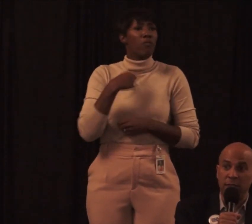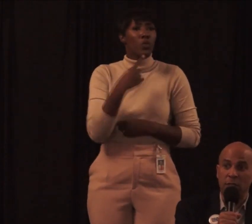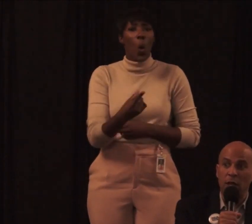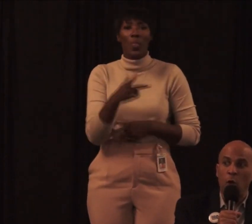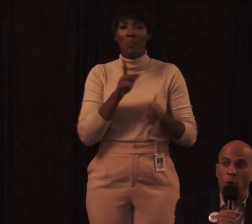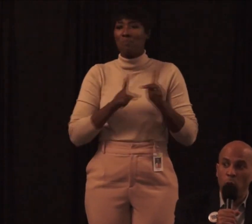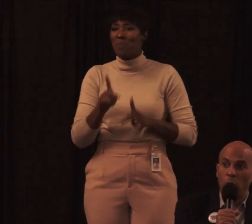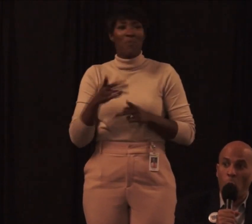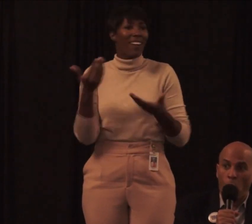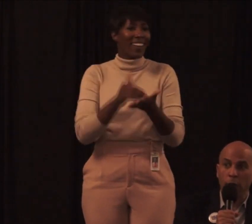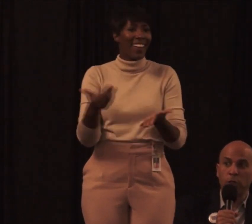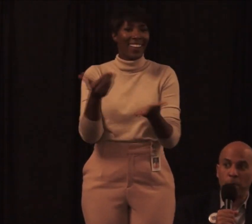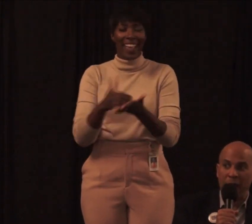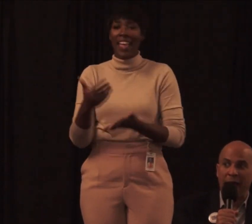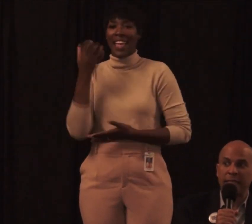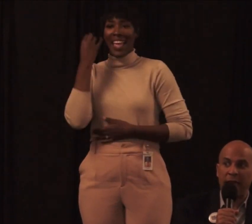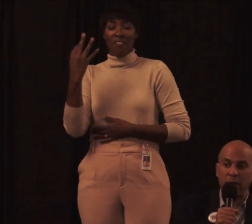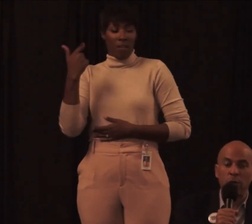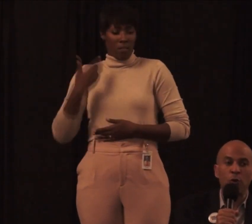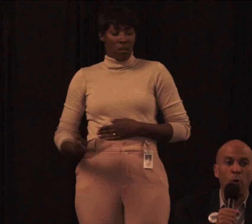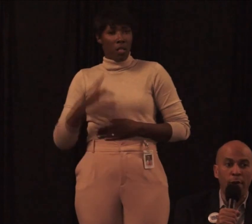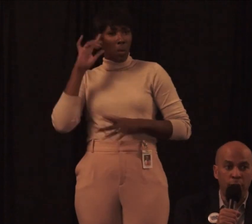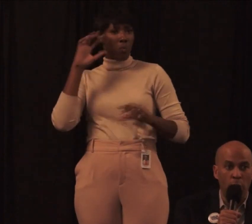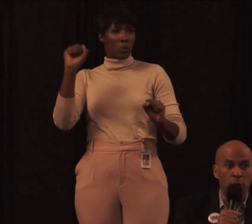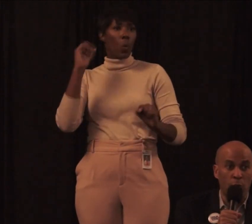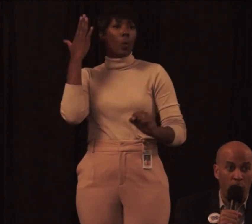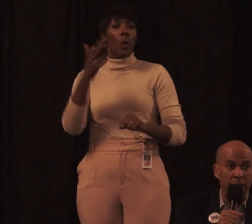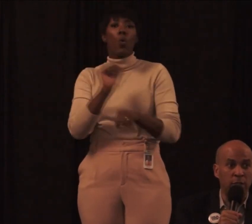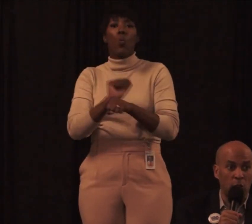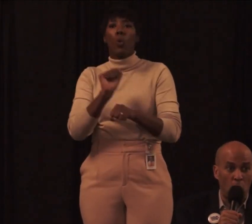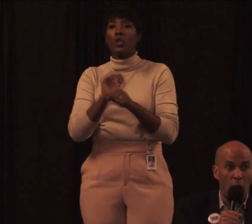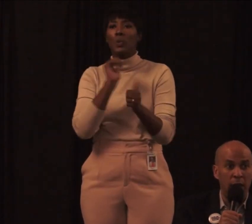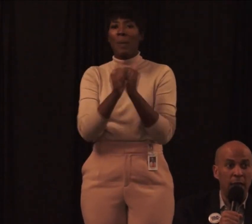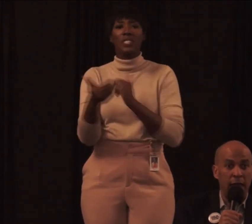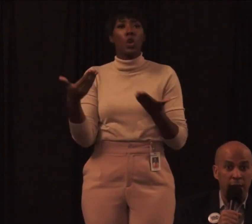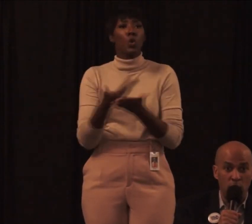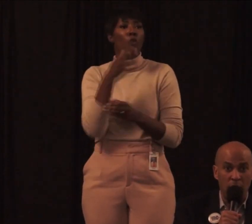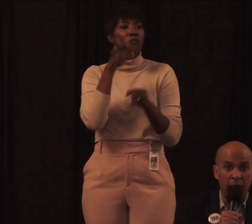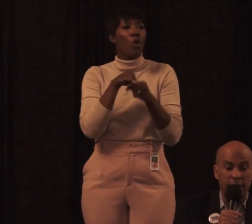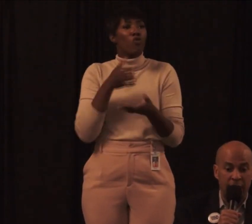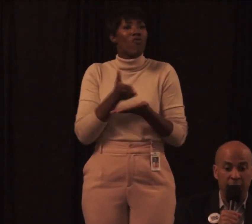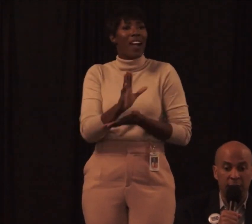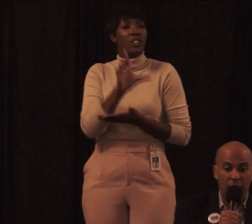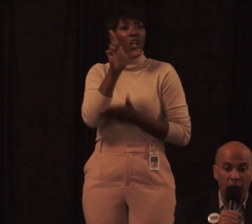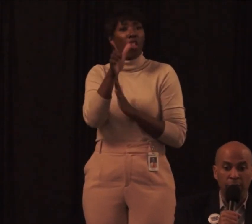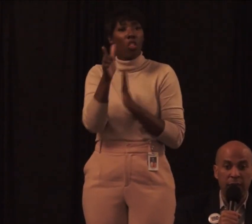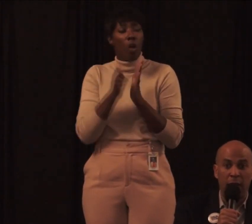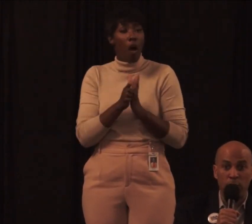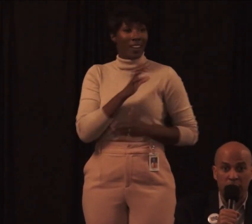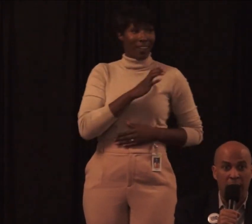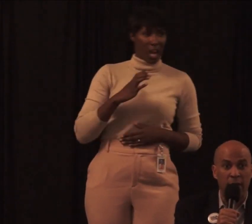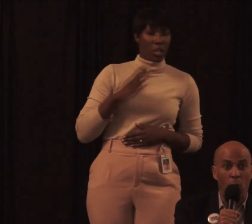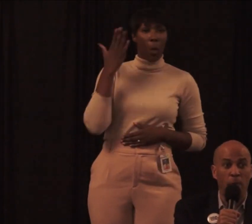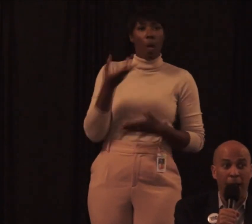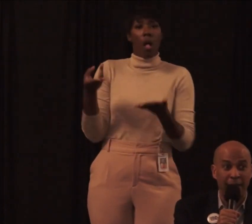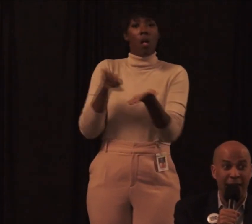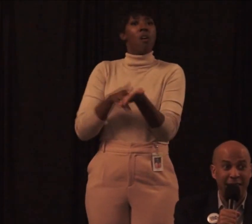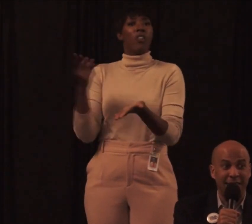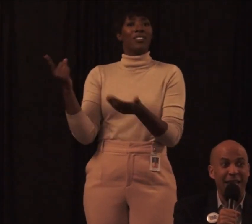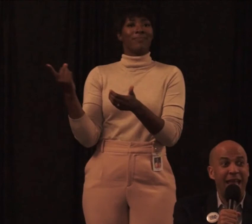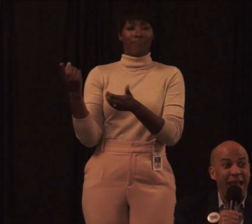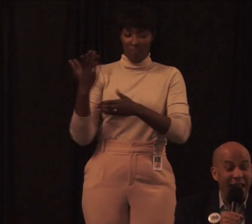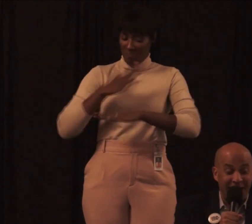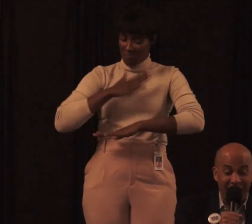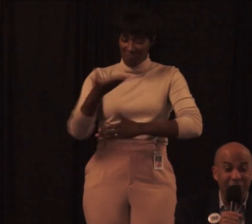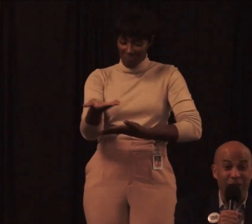of the States, we will work to pass a new voter rights law in the United States Congress, and I will sign it on my